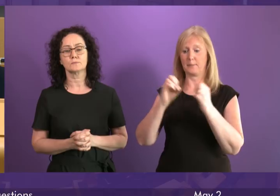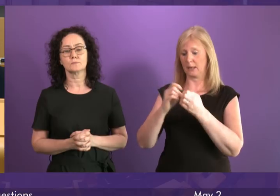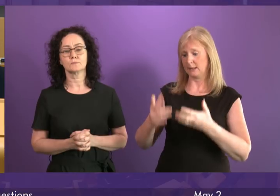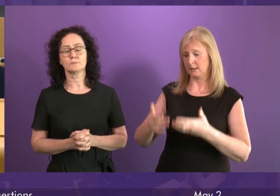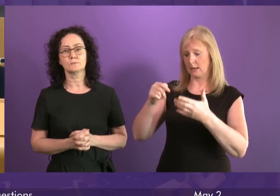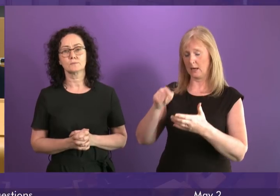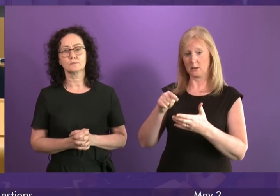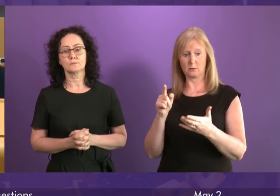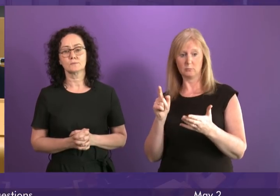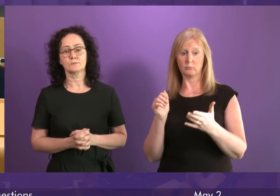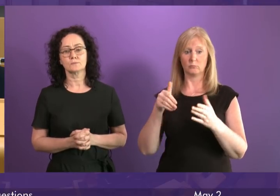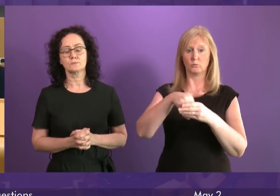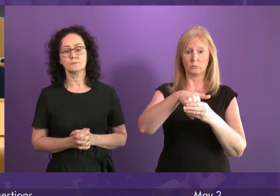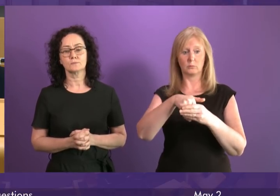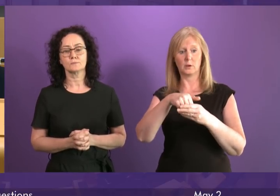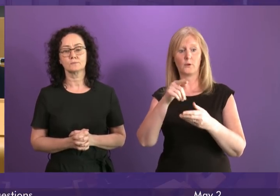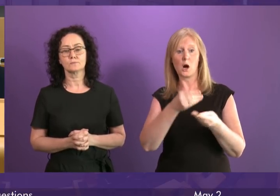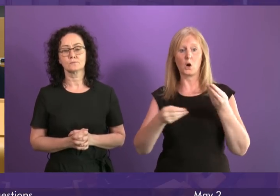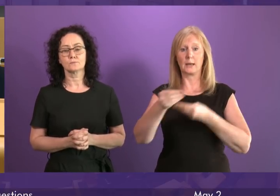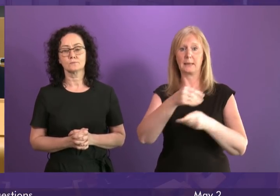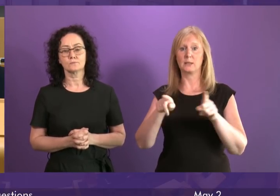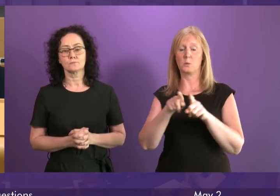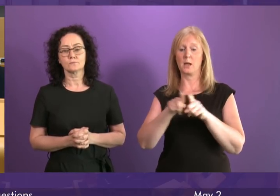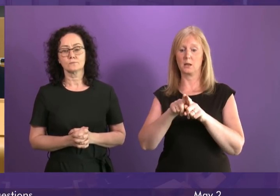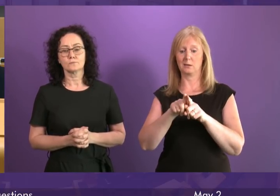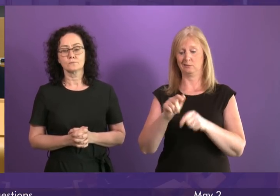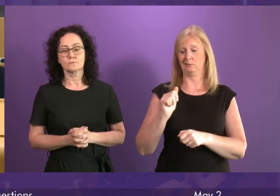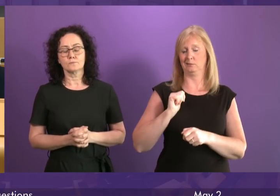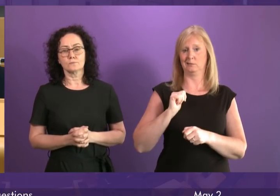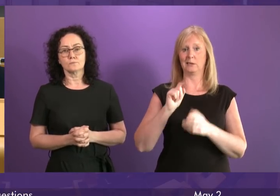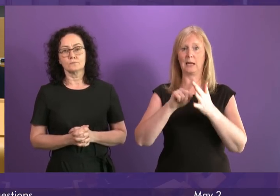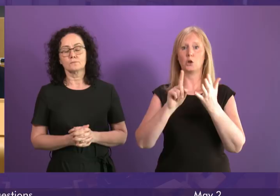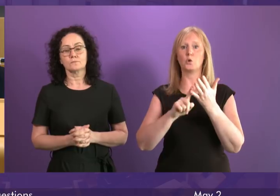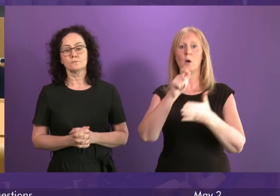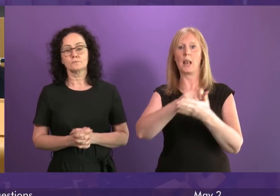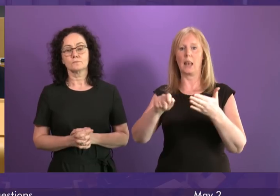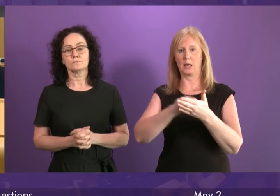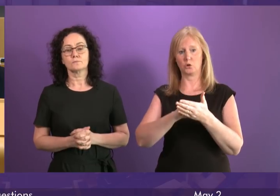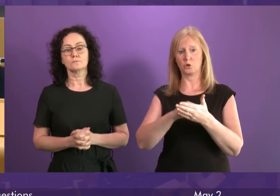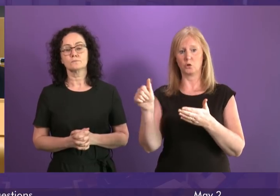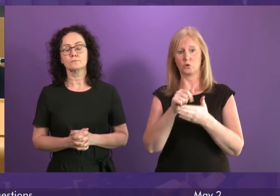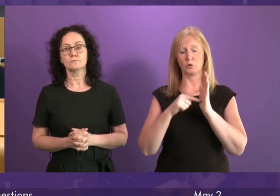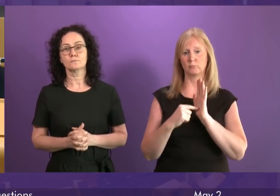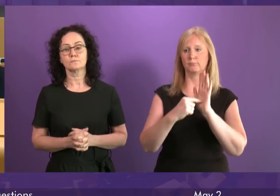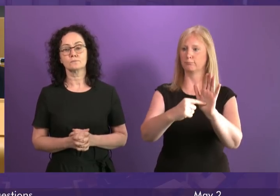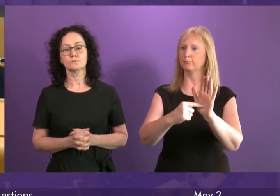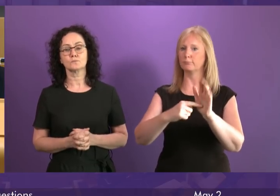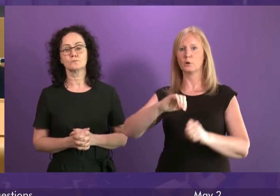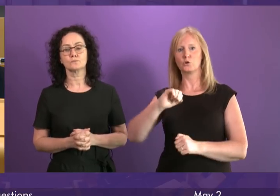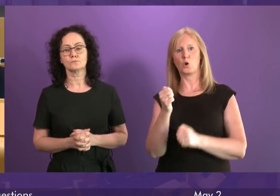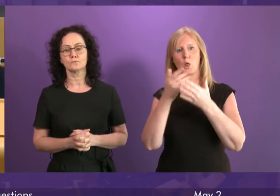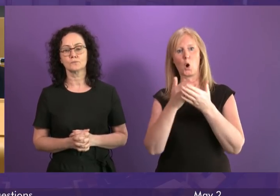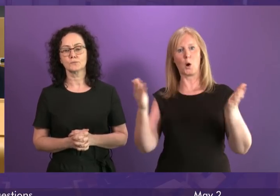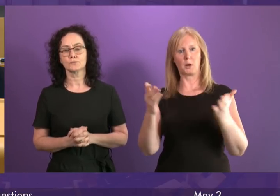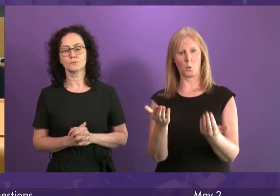our economy and also that the upcoming EU elections are an opportunity to show that Scotland is open and welcoming by ensuring the anti